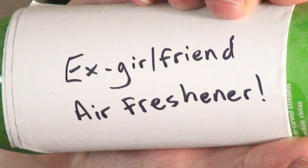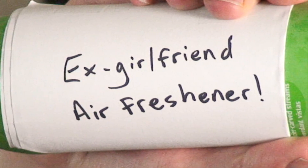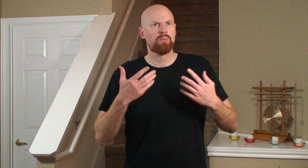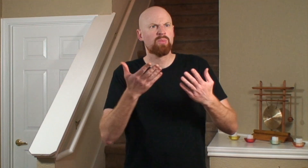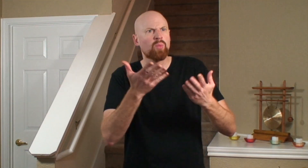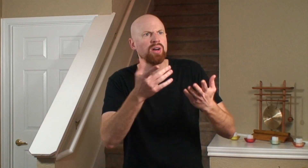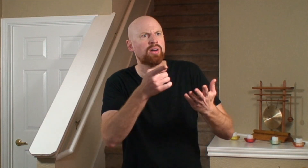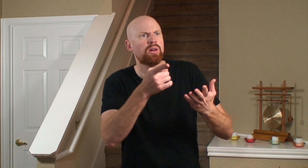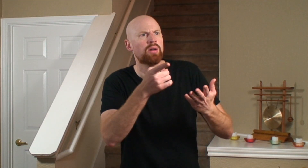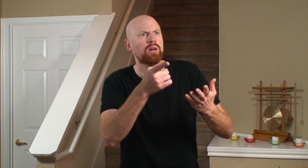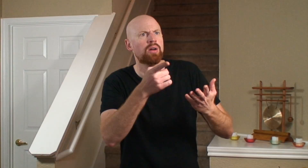what is that